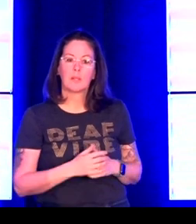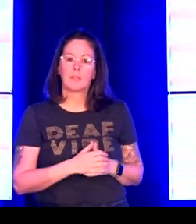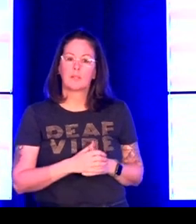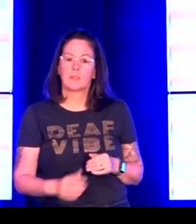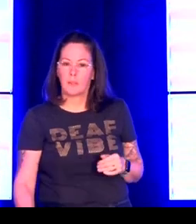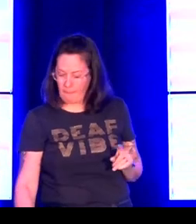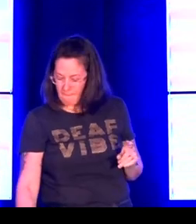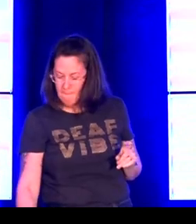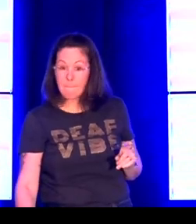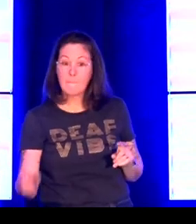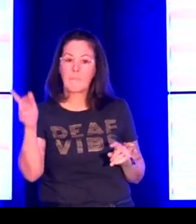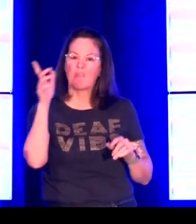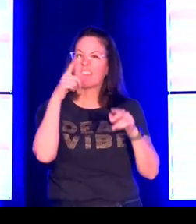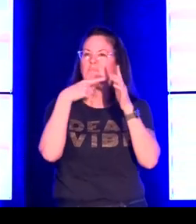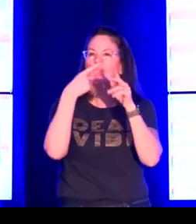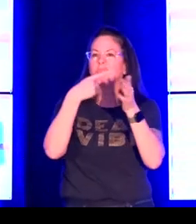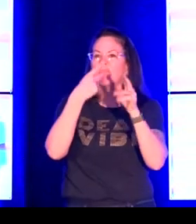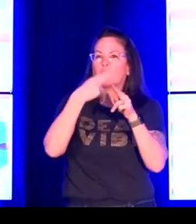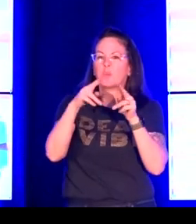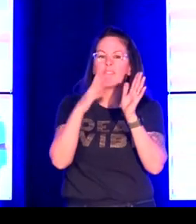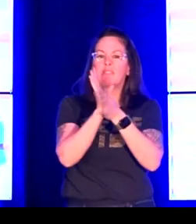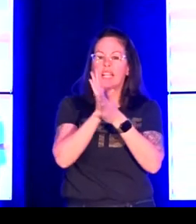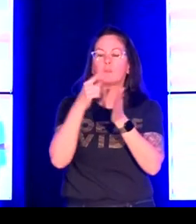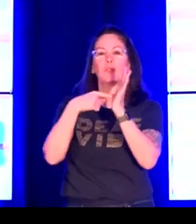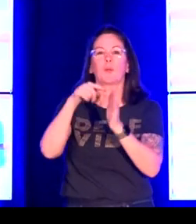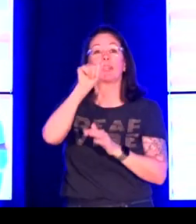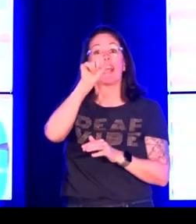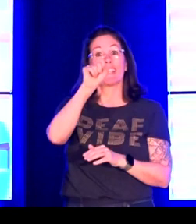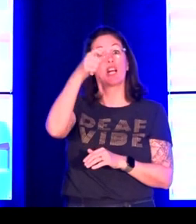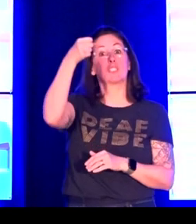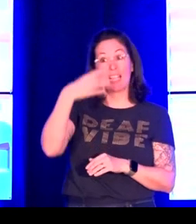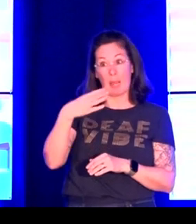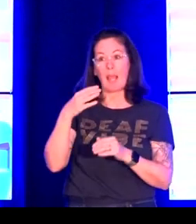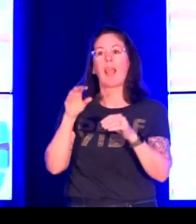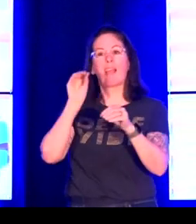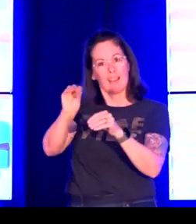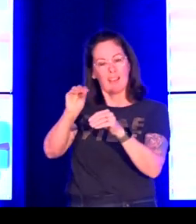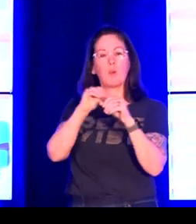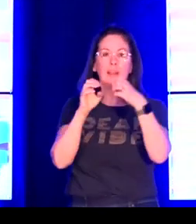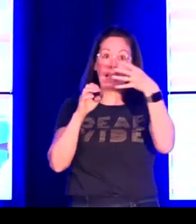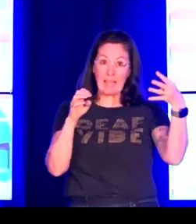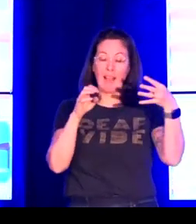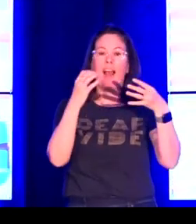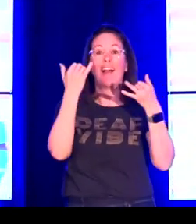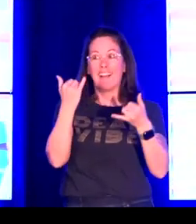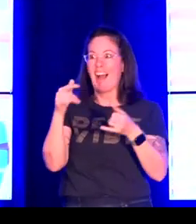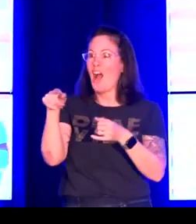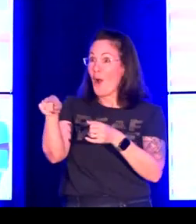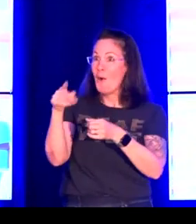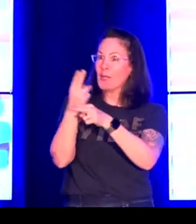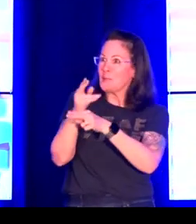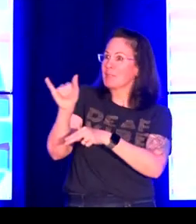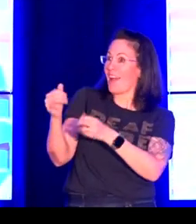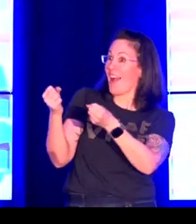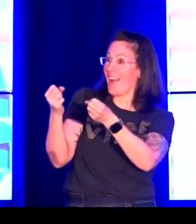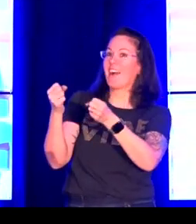what you see in the video here's what it looks like I'll play a short clip you'll see how the